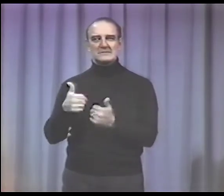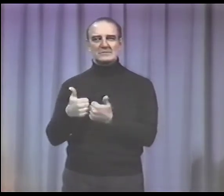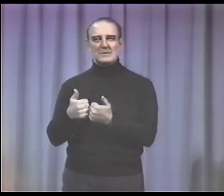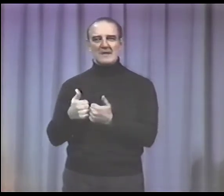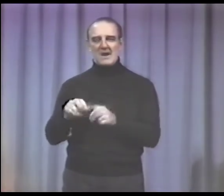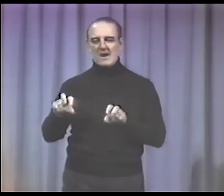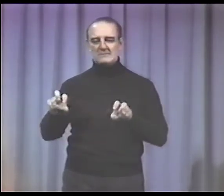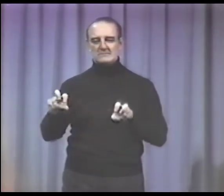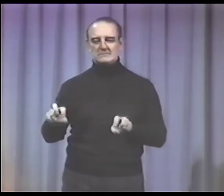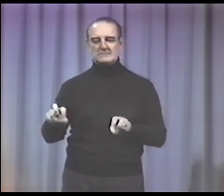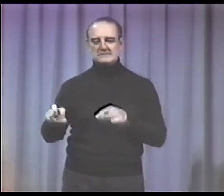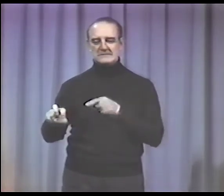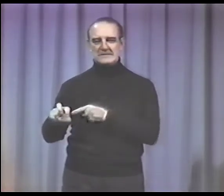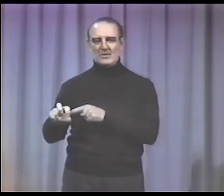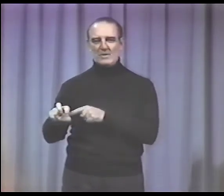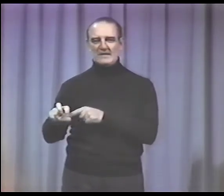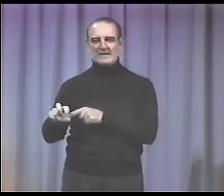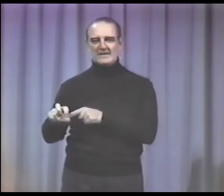the king's daughter, his sweetheart.